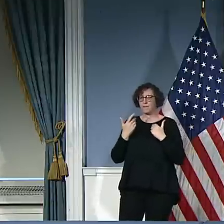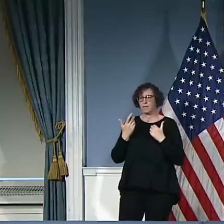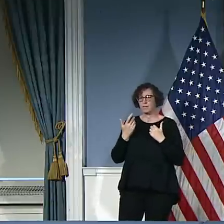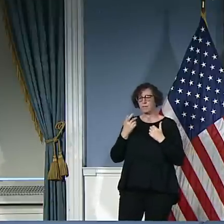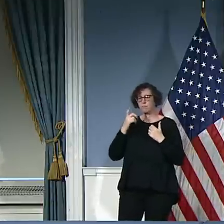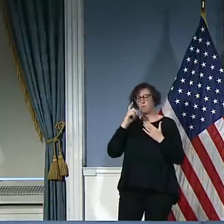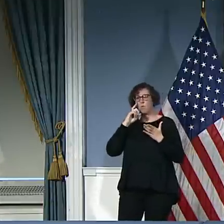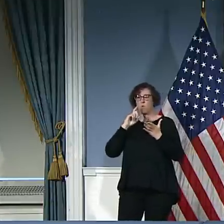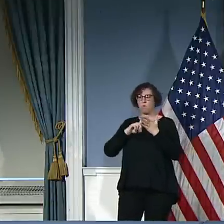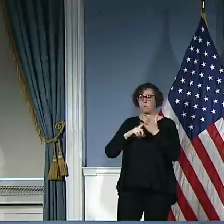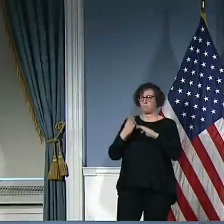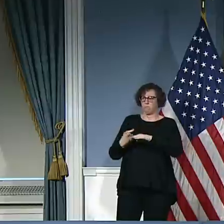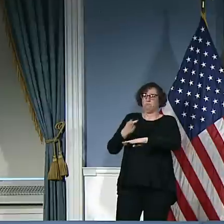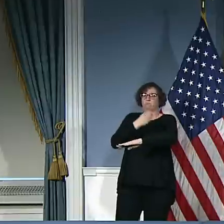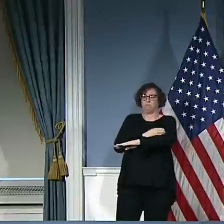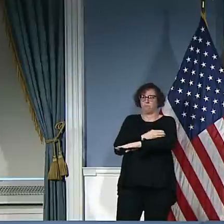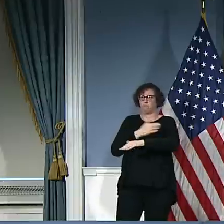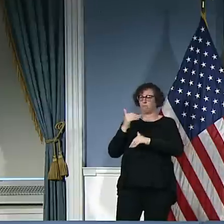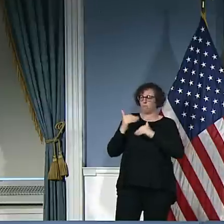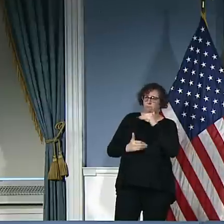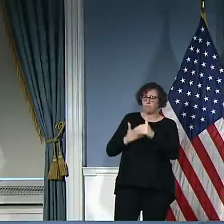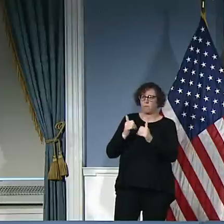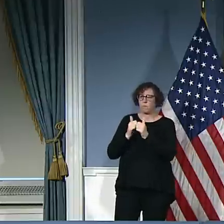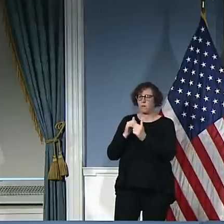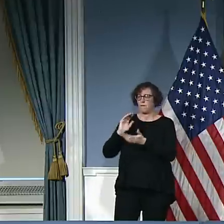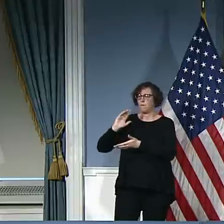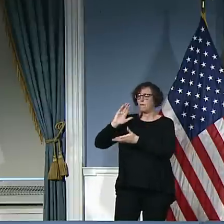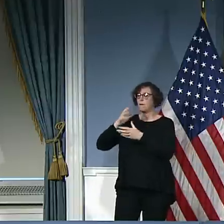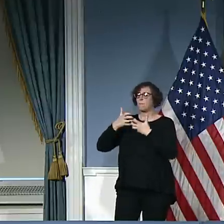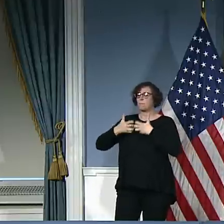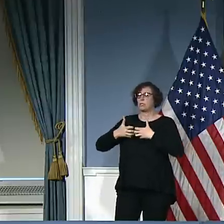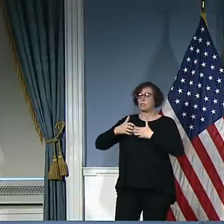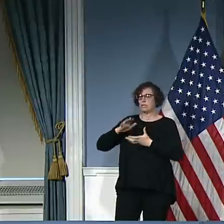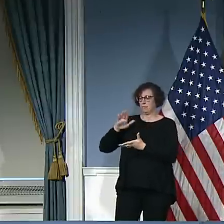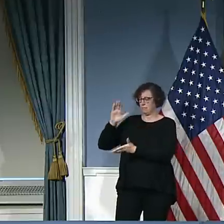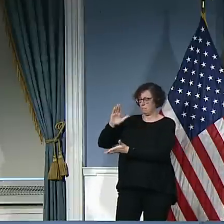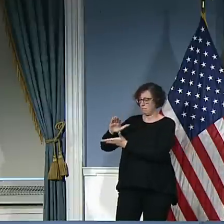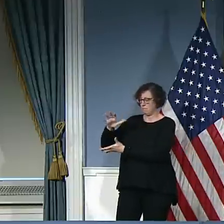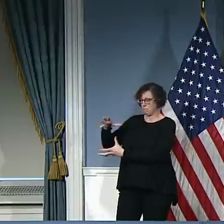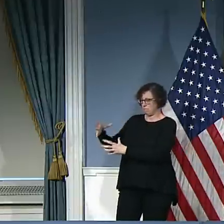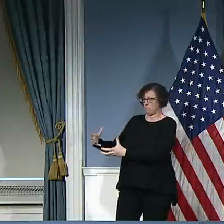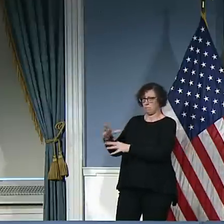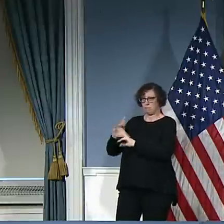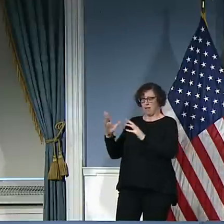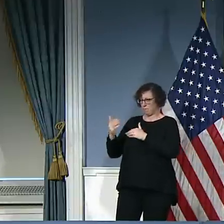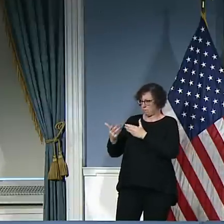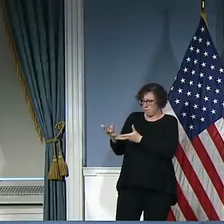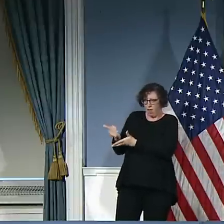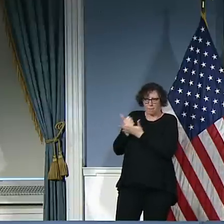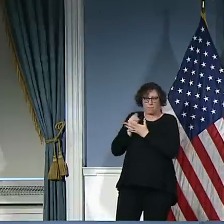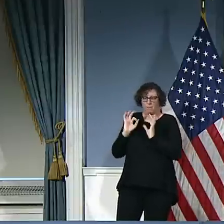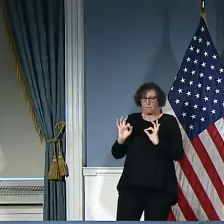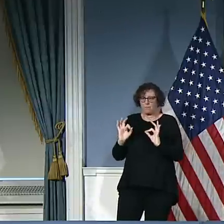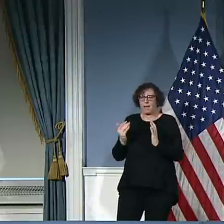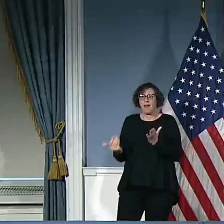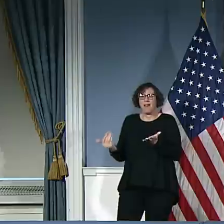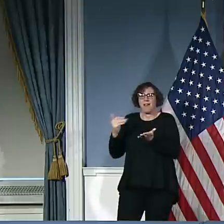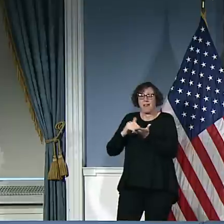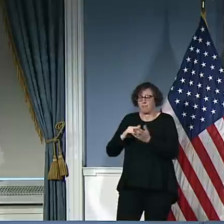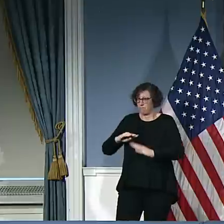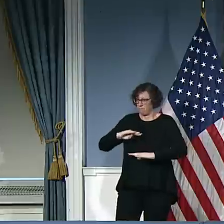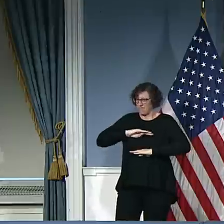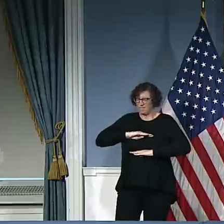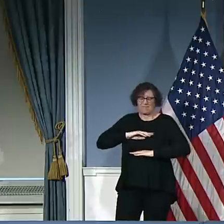But no, the day I will be satisfied is when we have such an ample supply that I am certain we can get through April and May. And we are